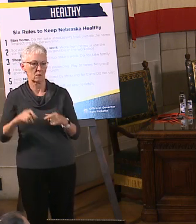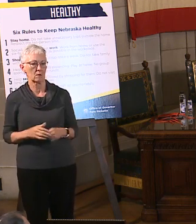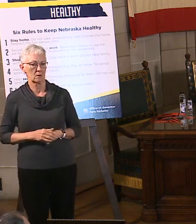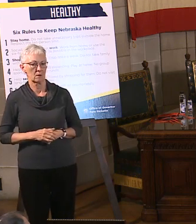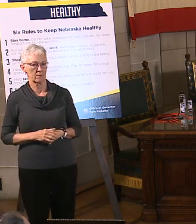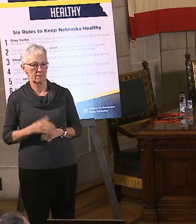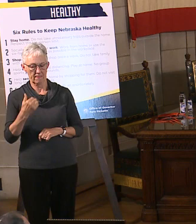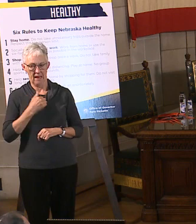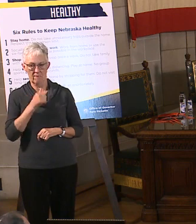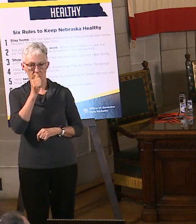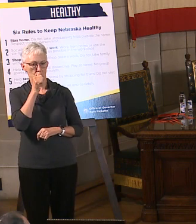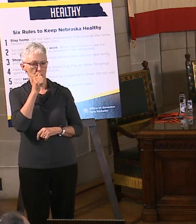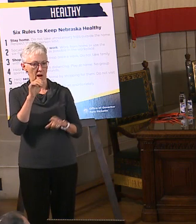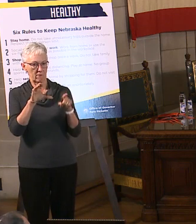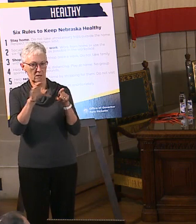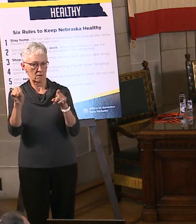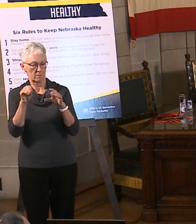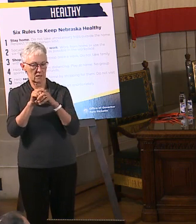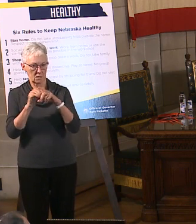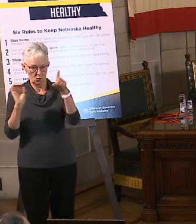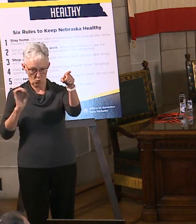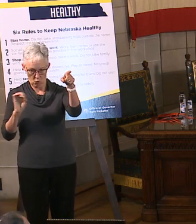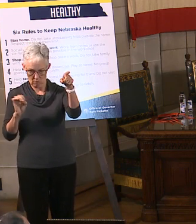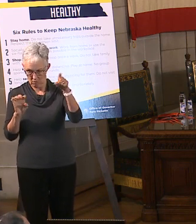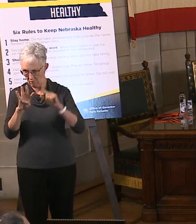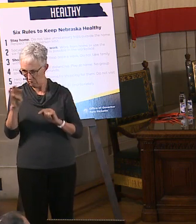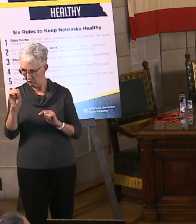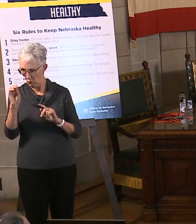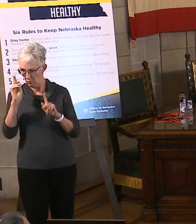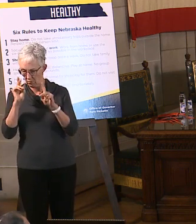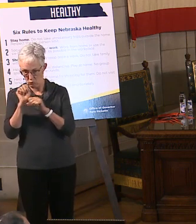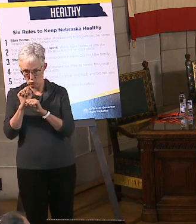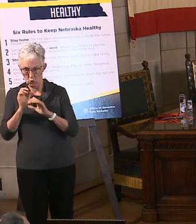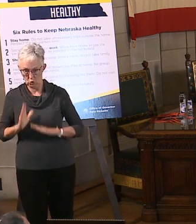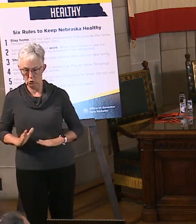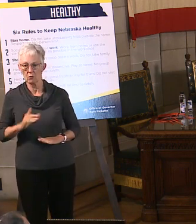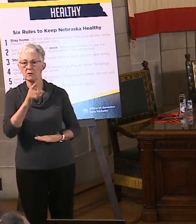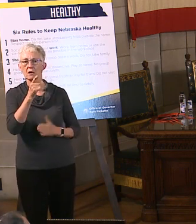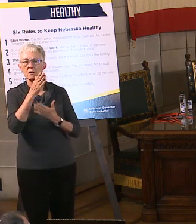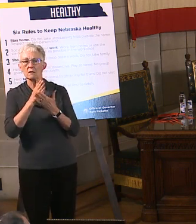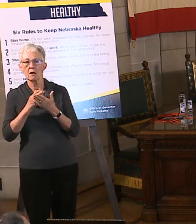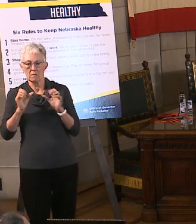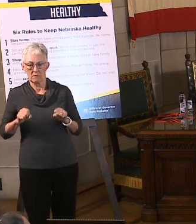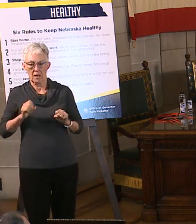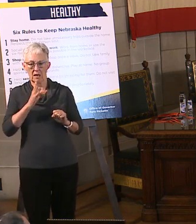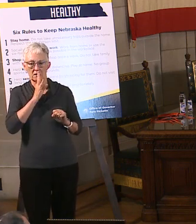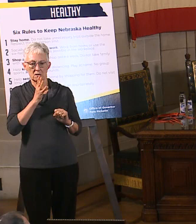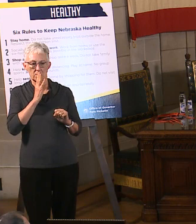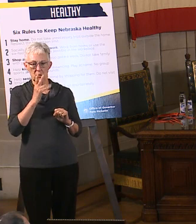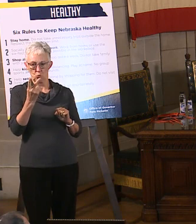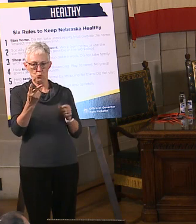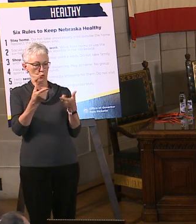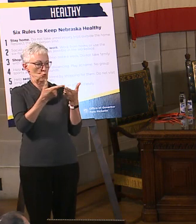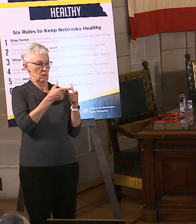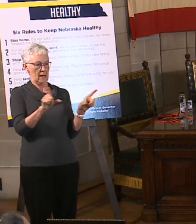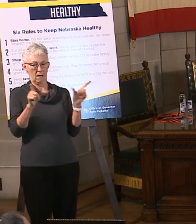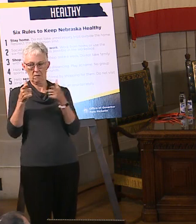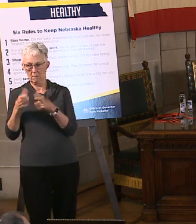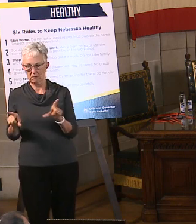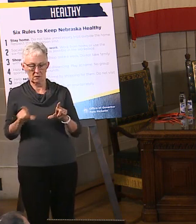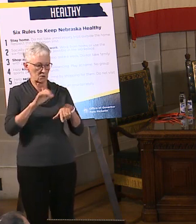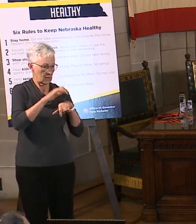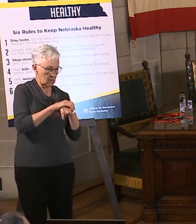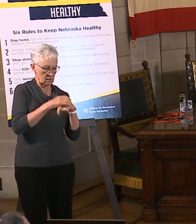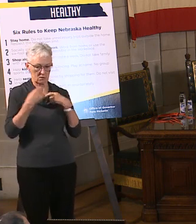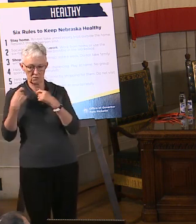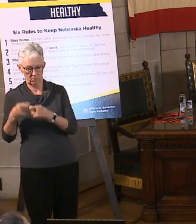folks, half of which are bilingual, that are supplementing that. And then we'll bring on other private firms. And ultimately what we'll do is we'll let our team, state